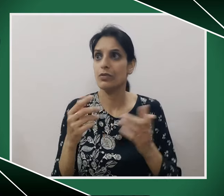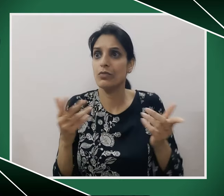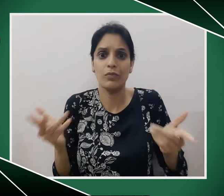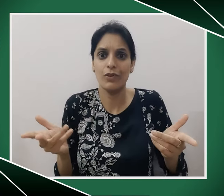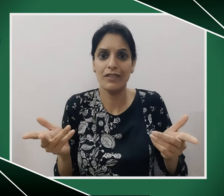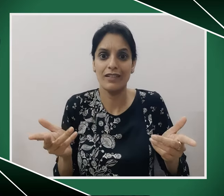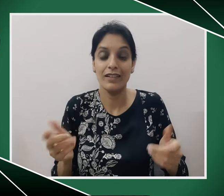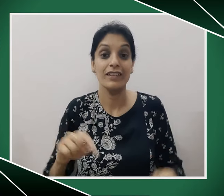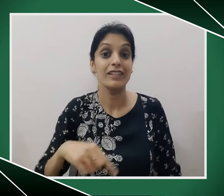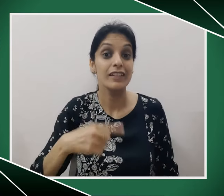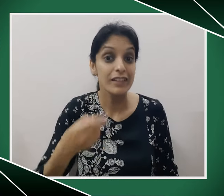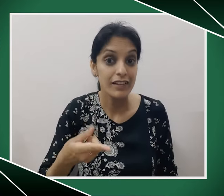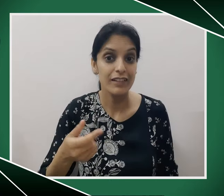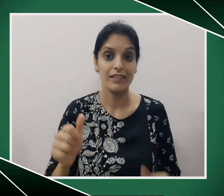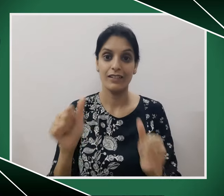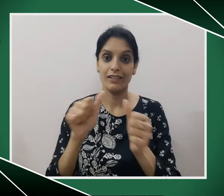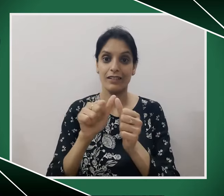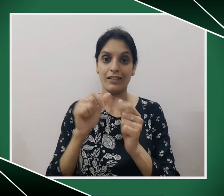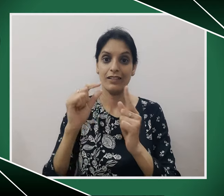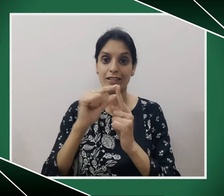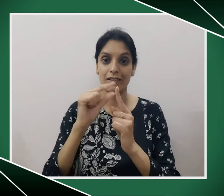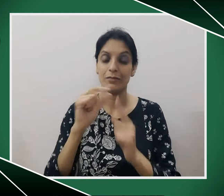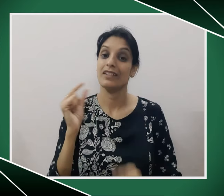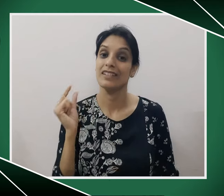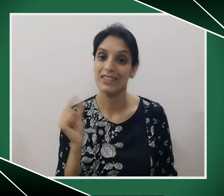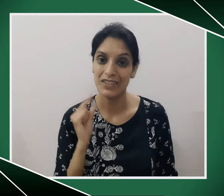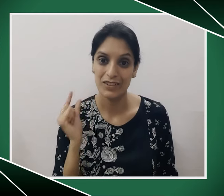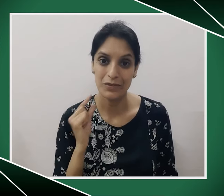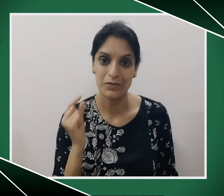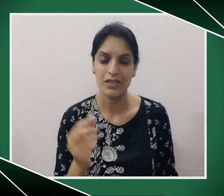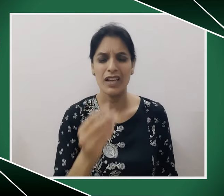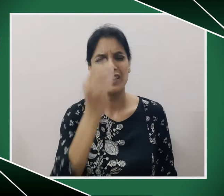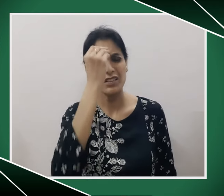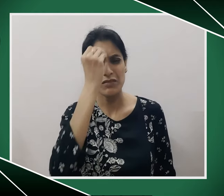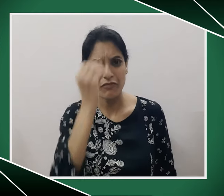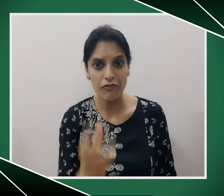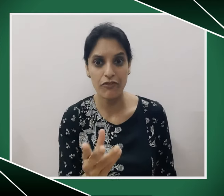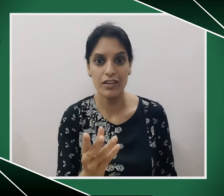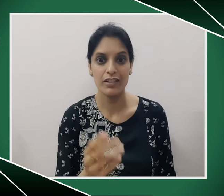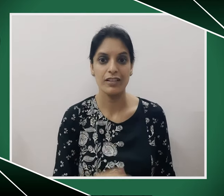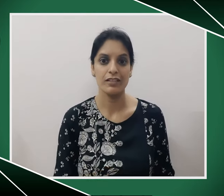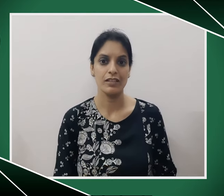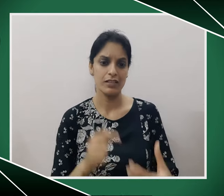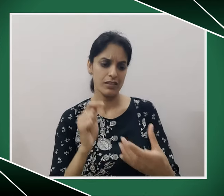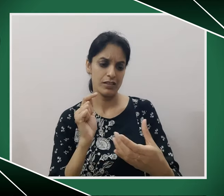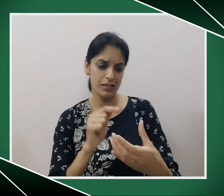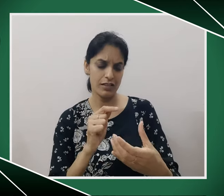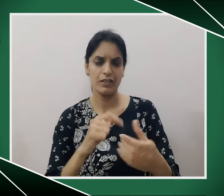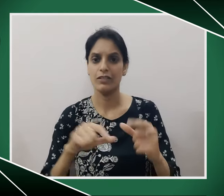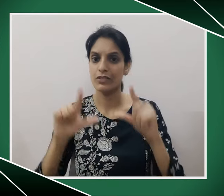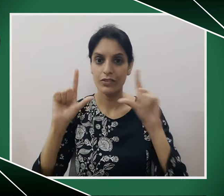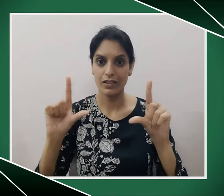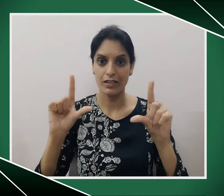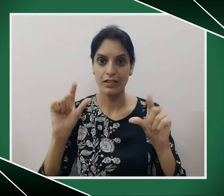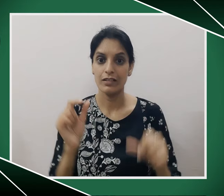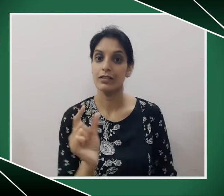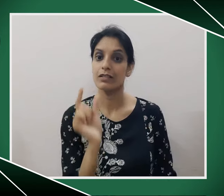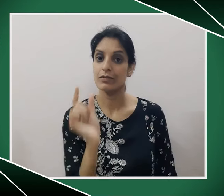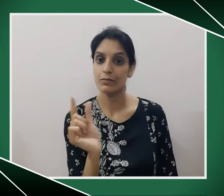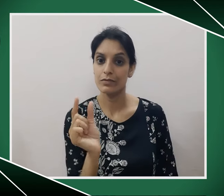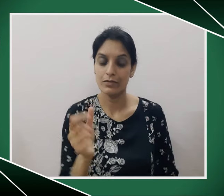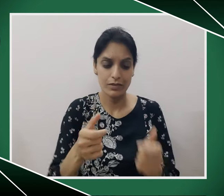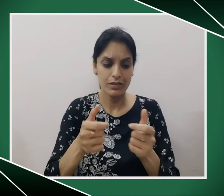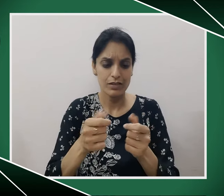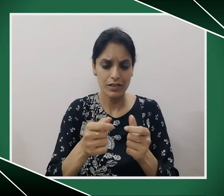what do I do? Then I use the app. And it's simple. Just open the app,